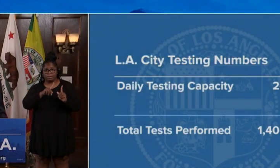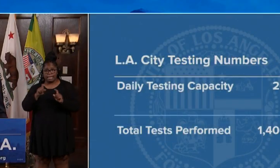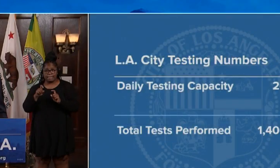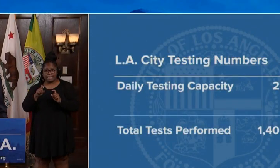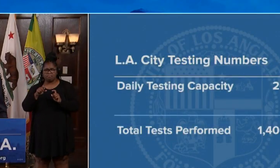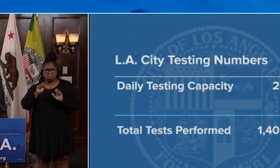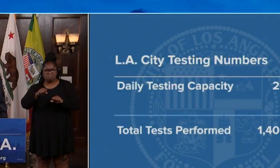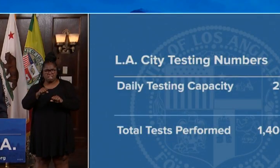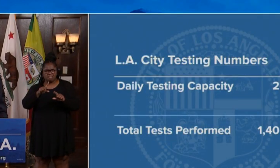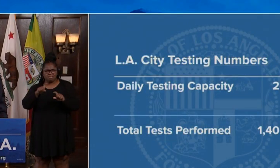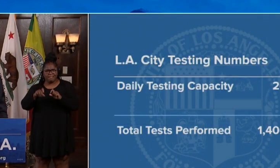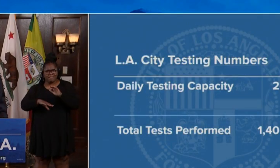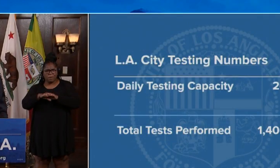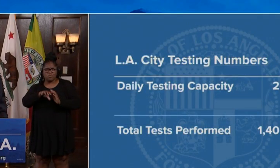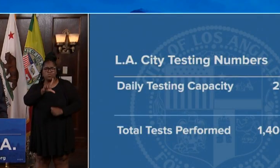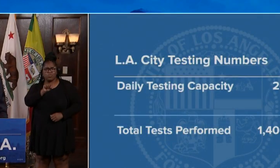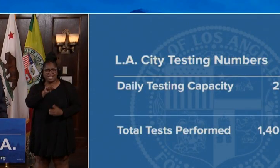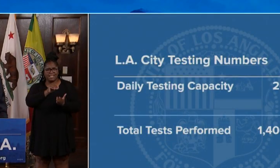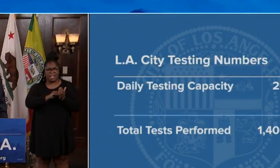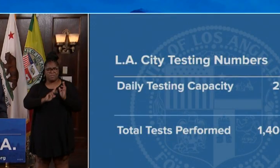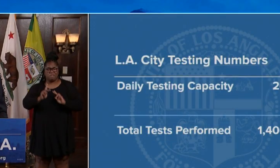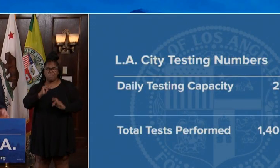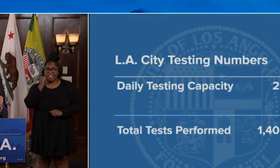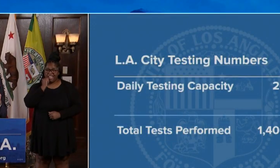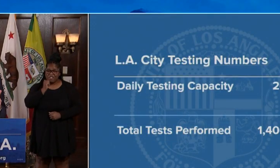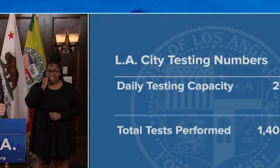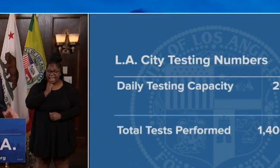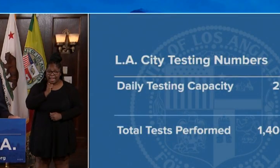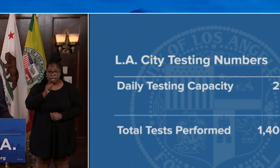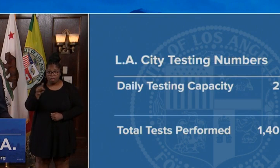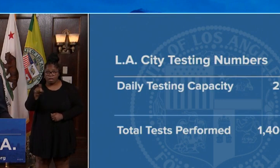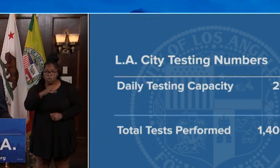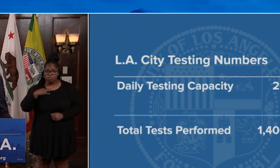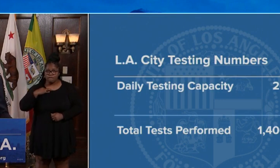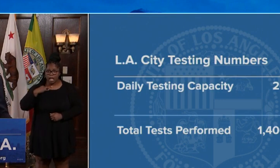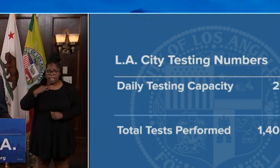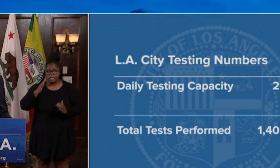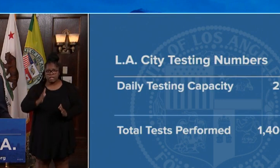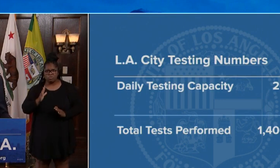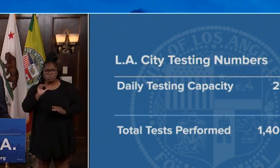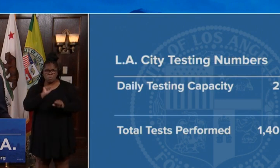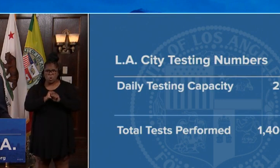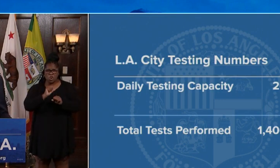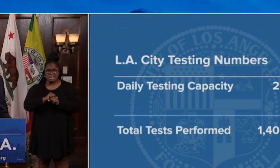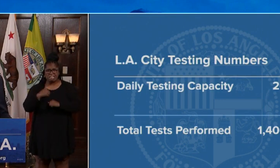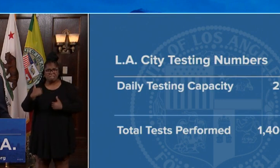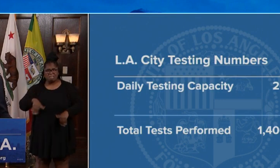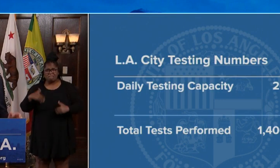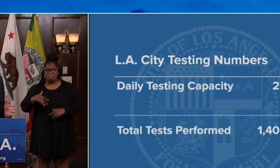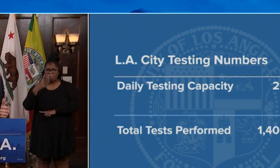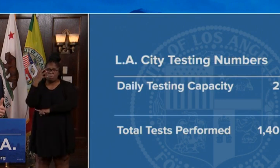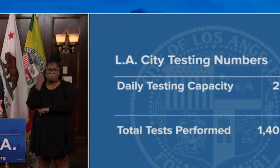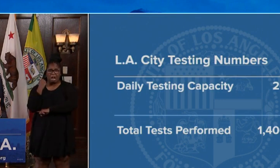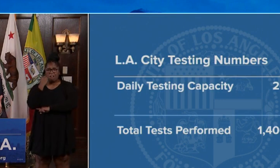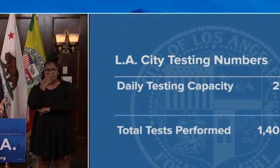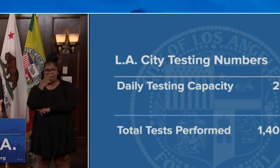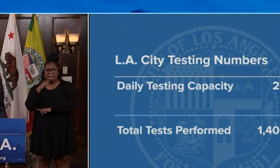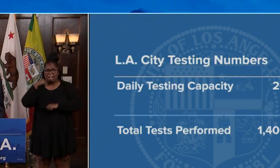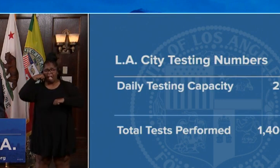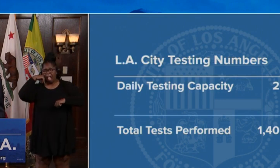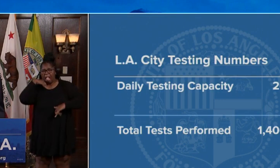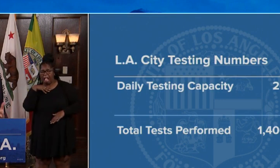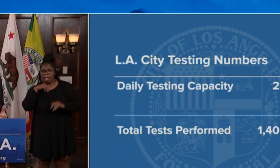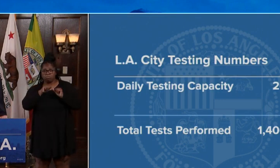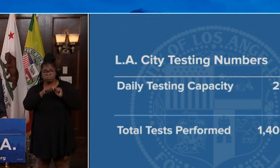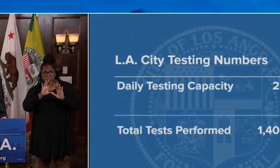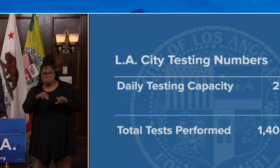people each and every day. And thank you to the volunteers who have been working in this heat, this record heat, to continue providing this service